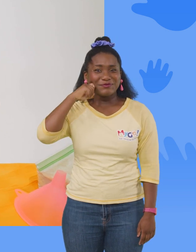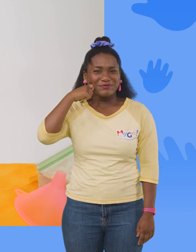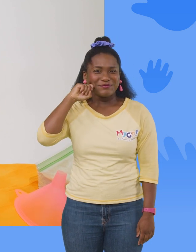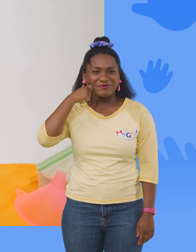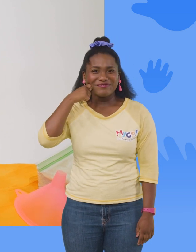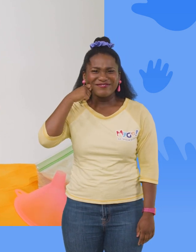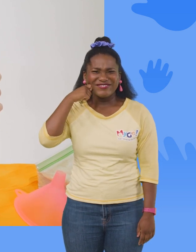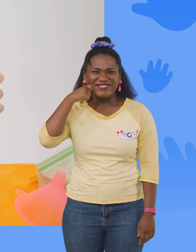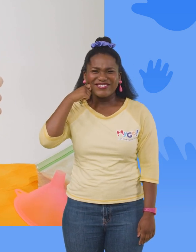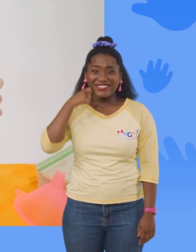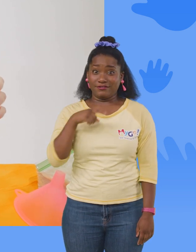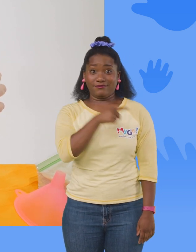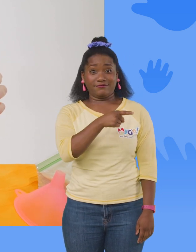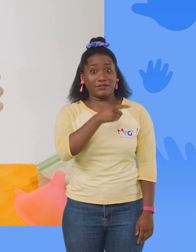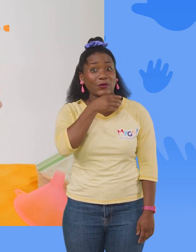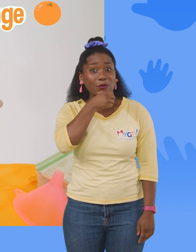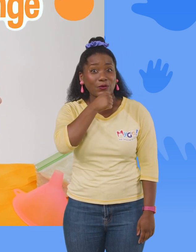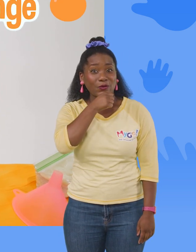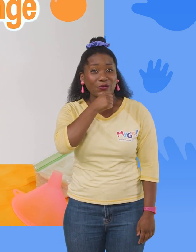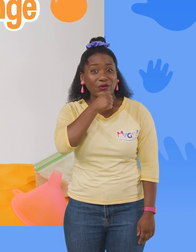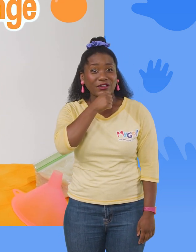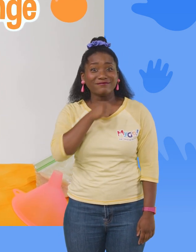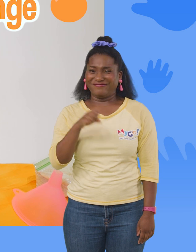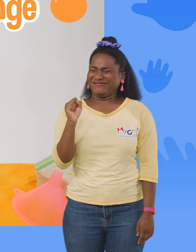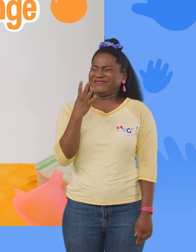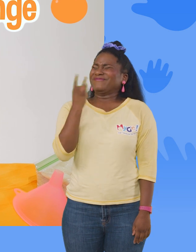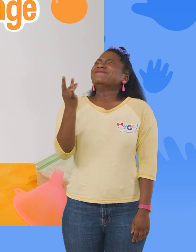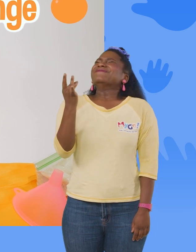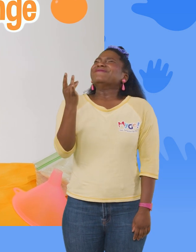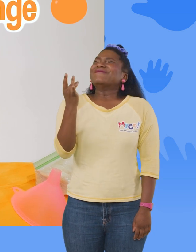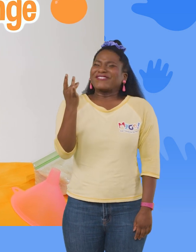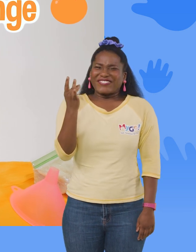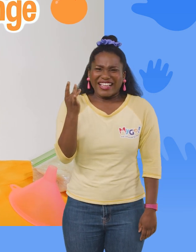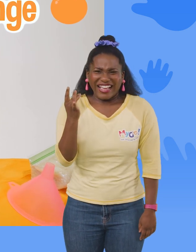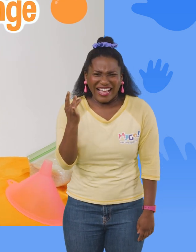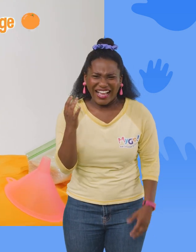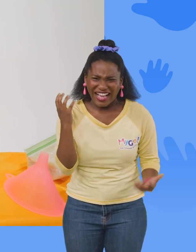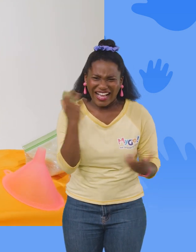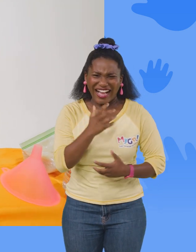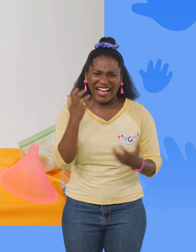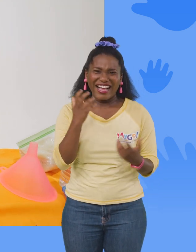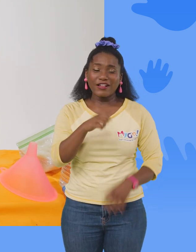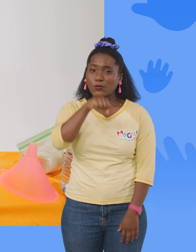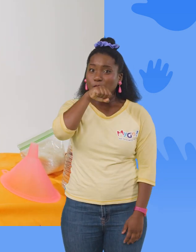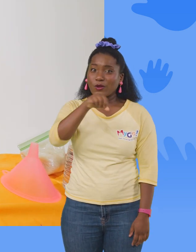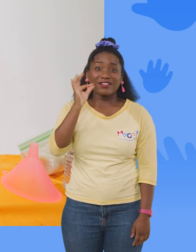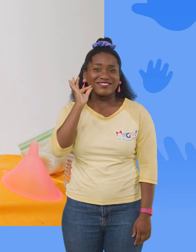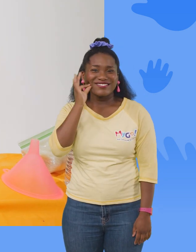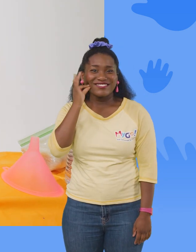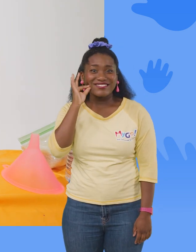an apple and this one is an orange. Yum! I love fruit and I